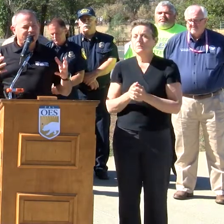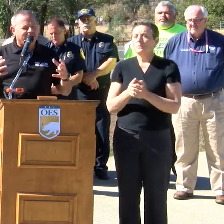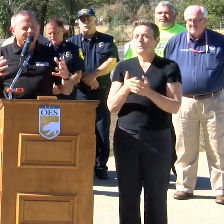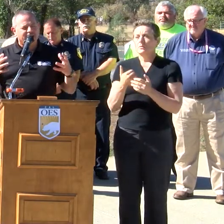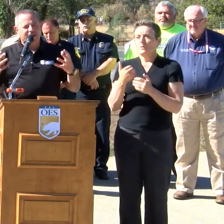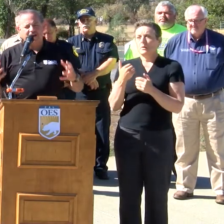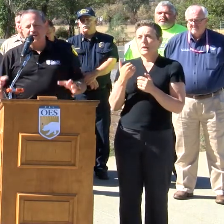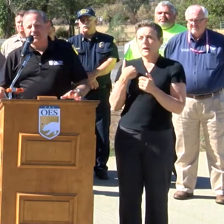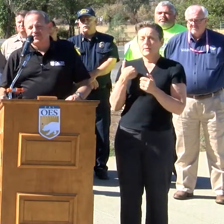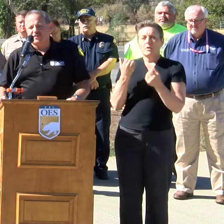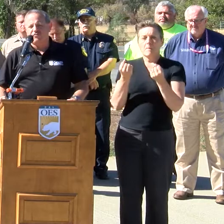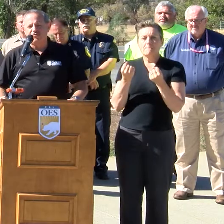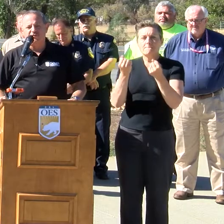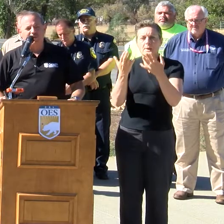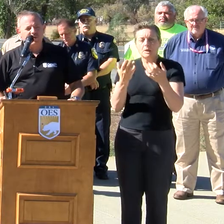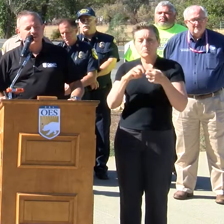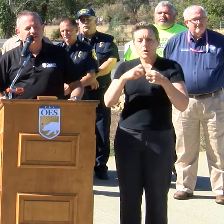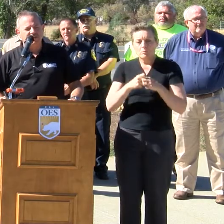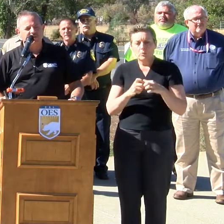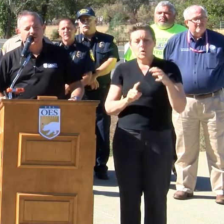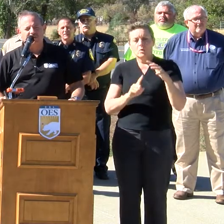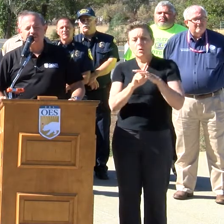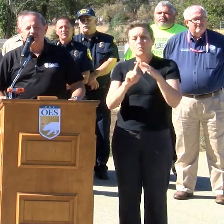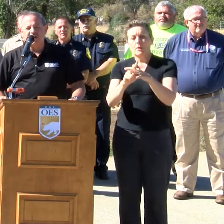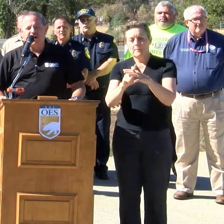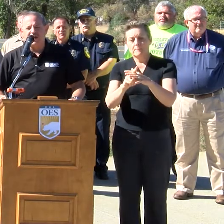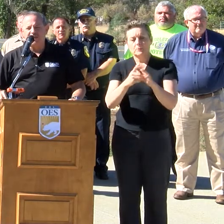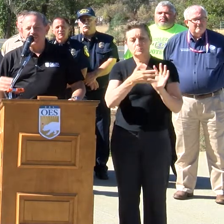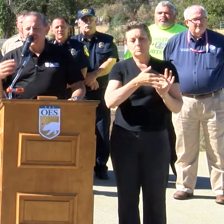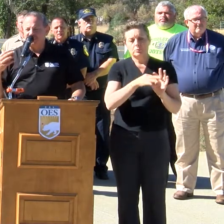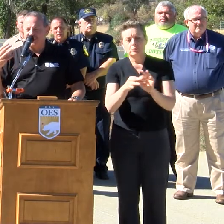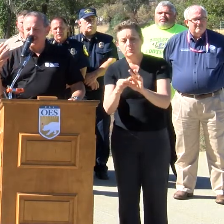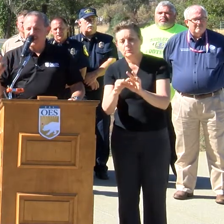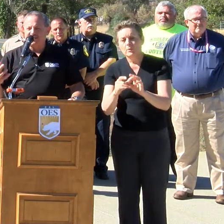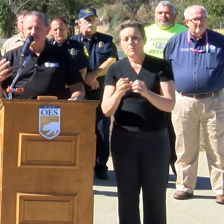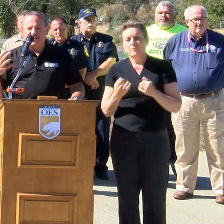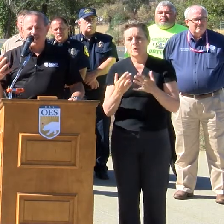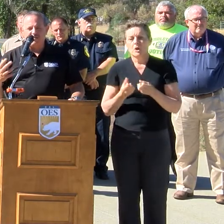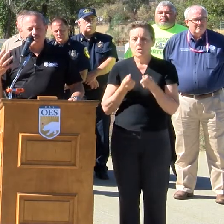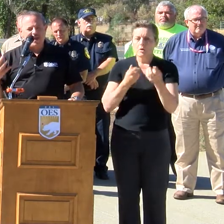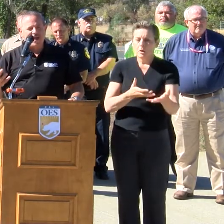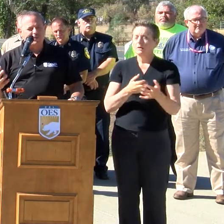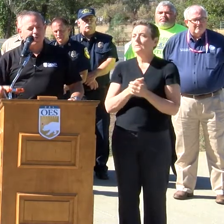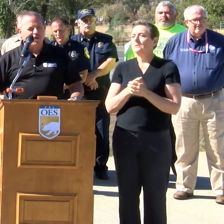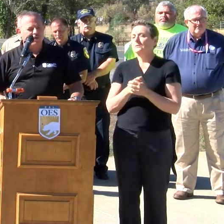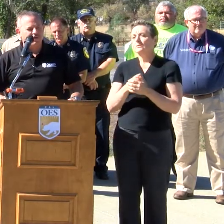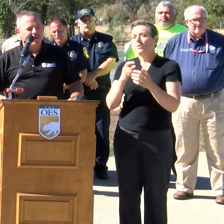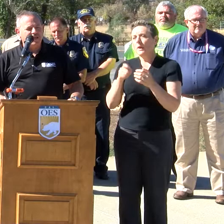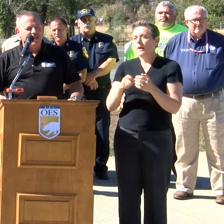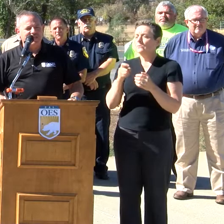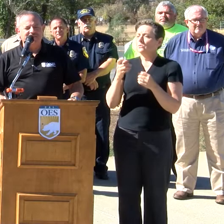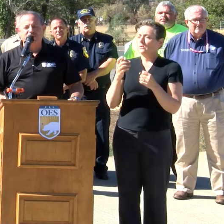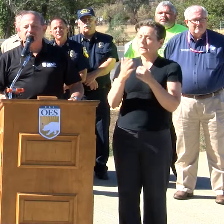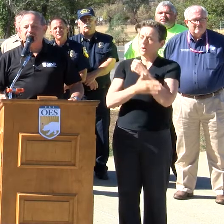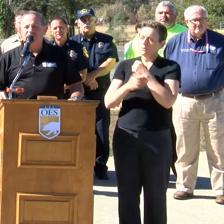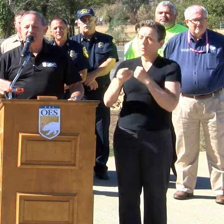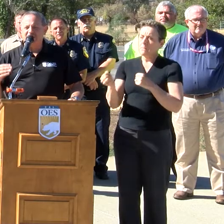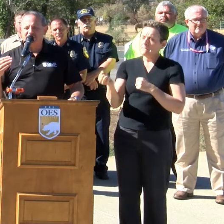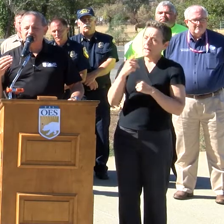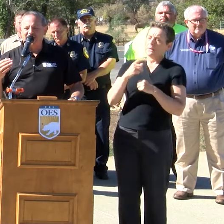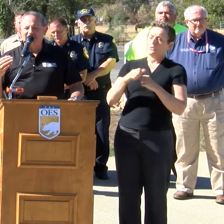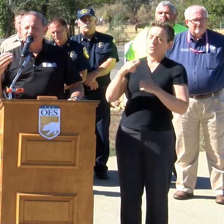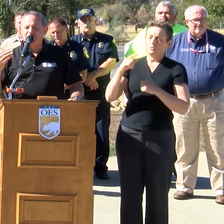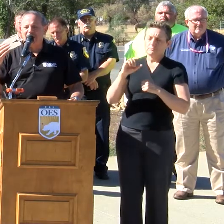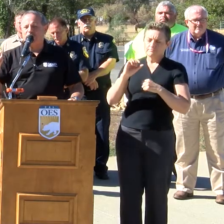cascading kinds of issues that we need to deal with in being able to get the county back to where it needs to be.